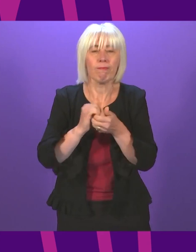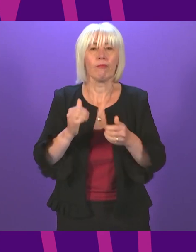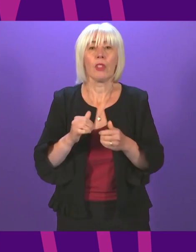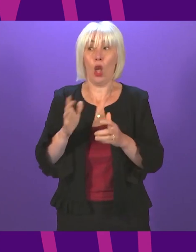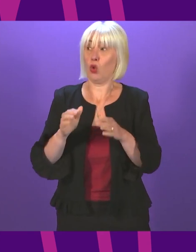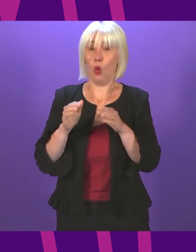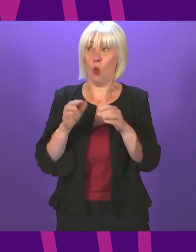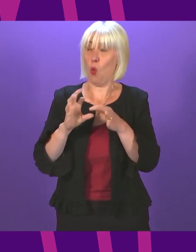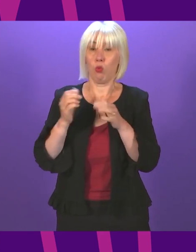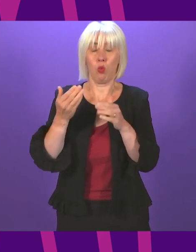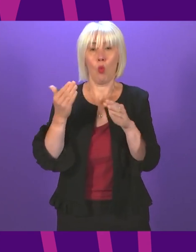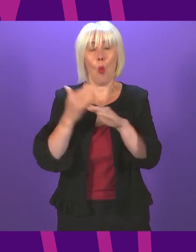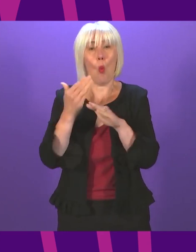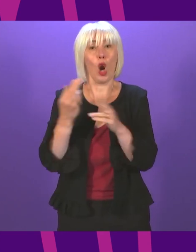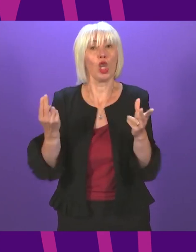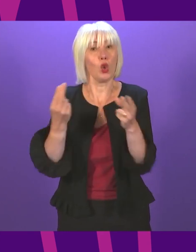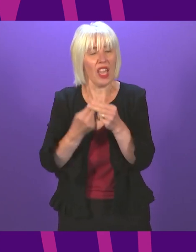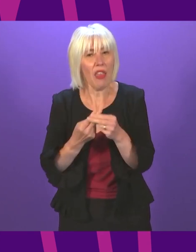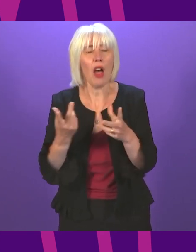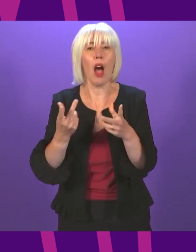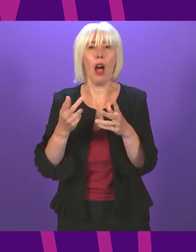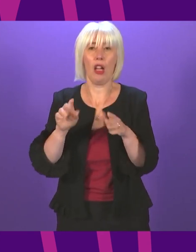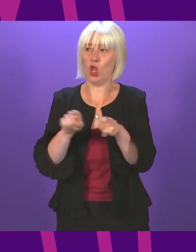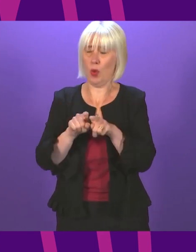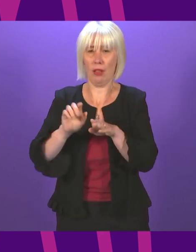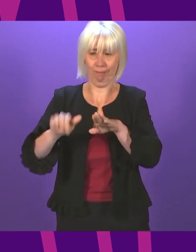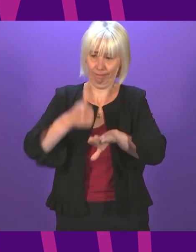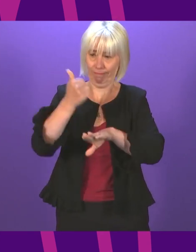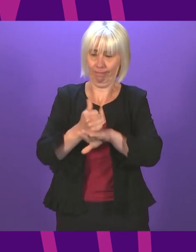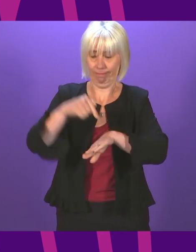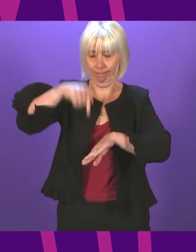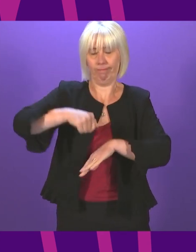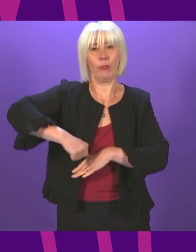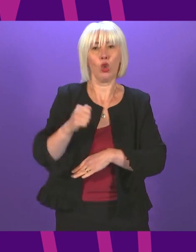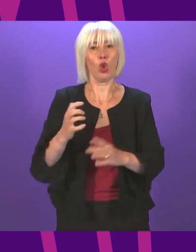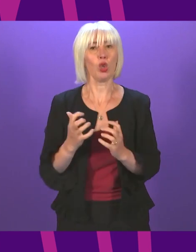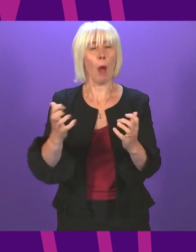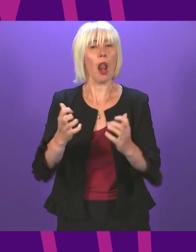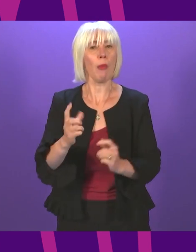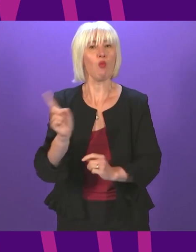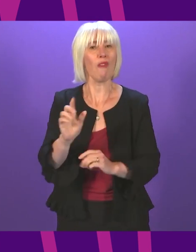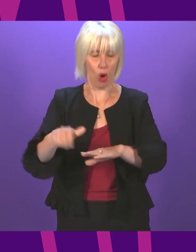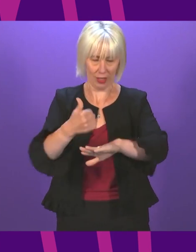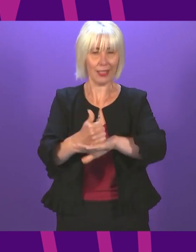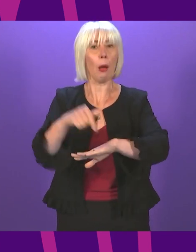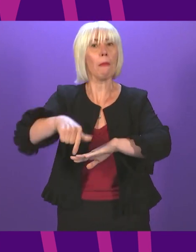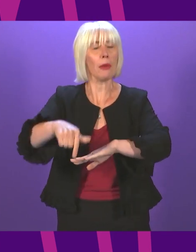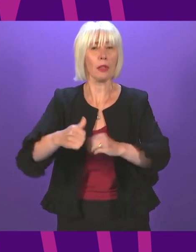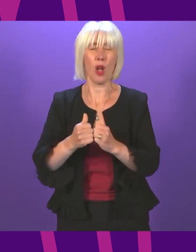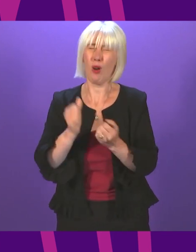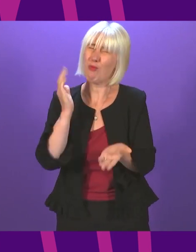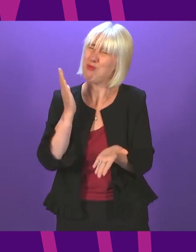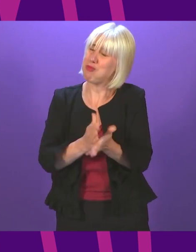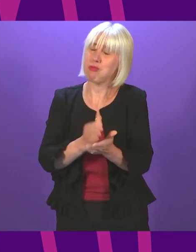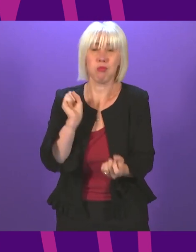consensus building is also very much in keeping with the founding principles of our Scottish Parliament. Arguably, it has never been more